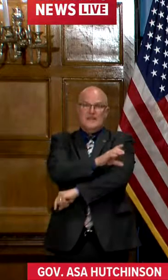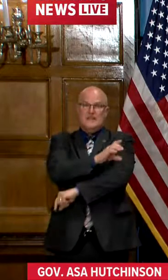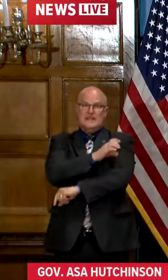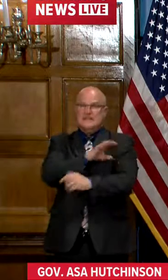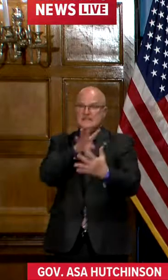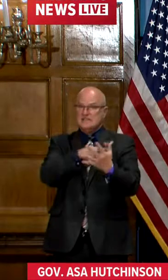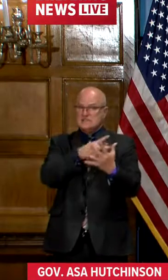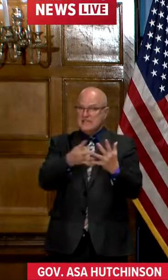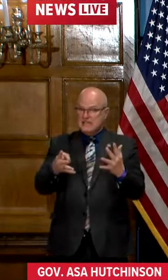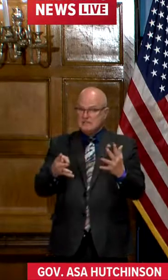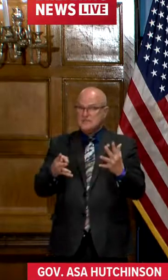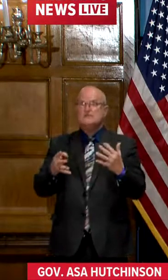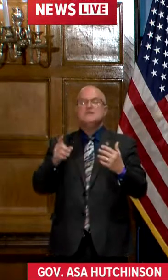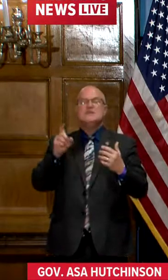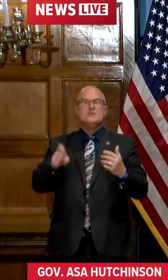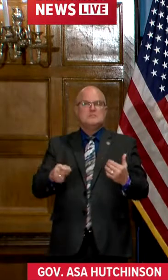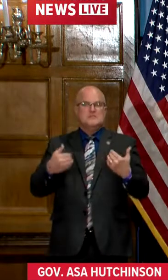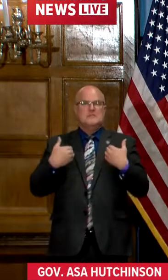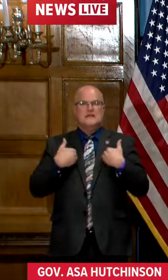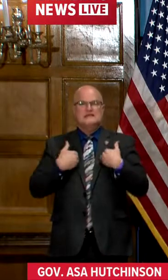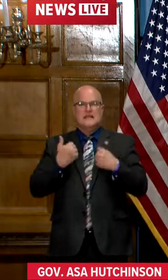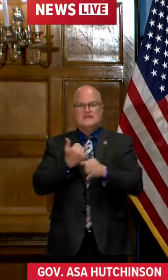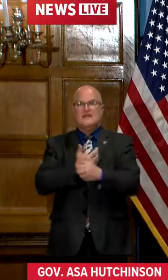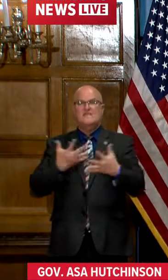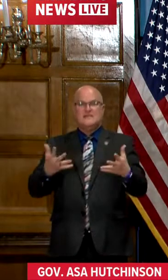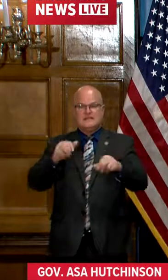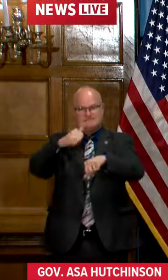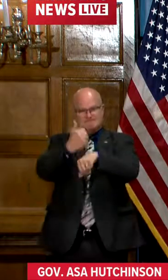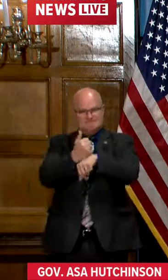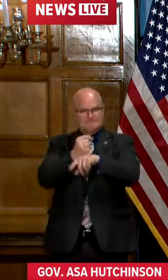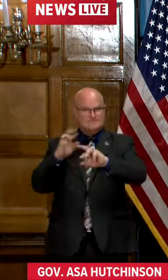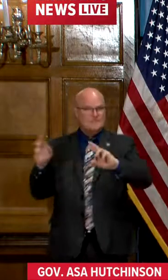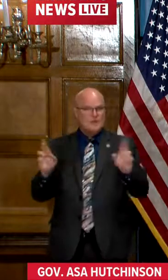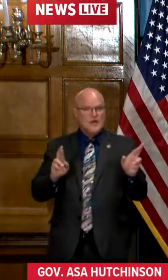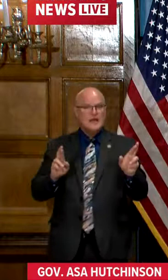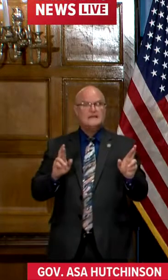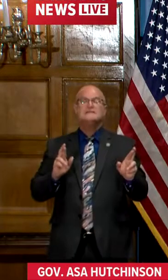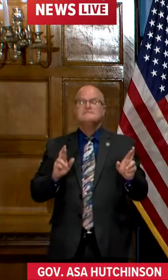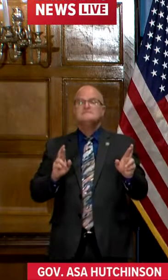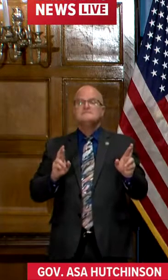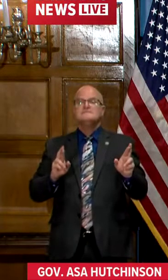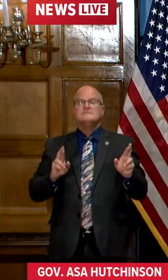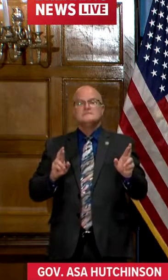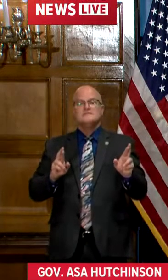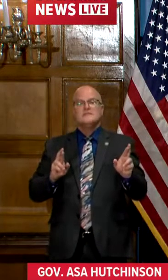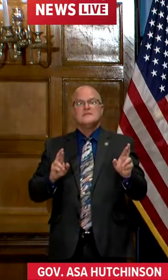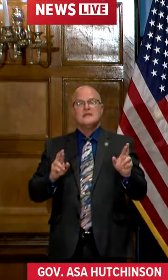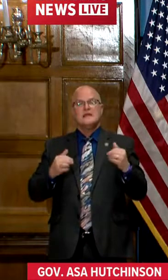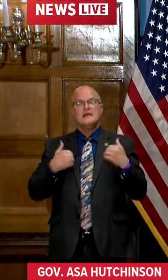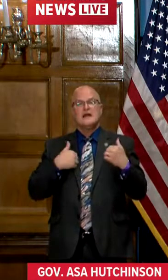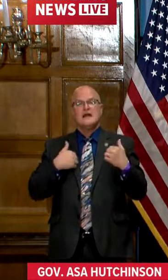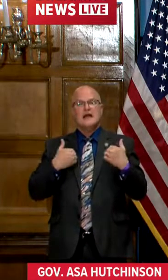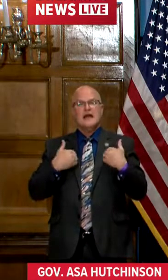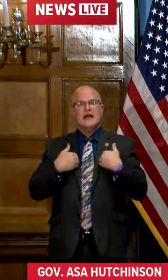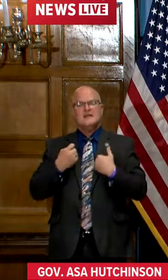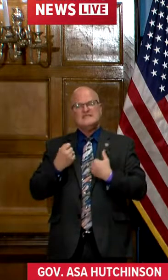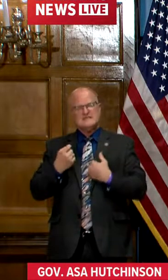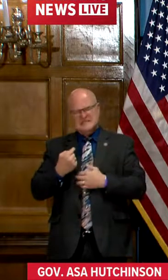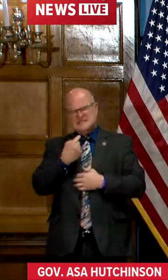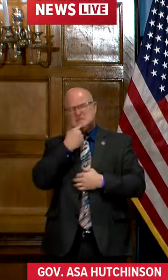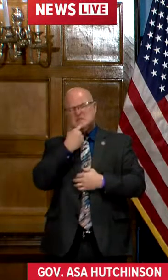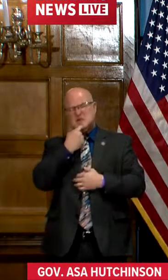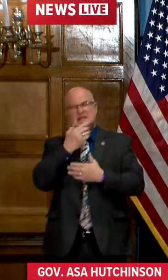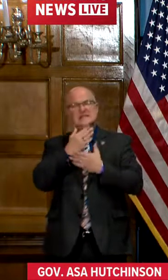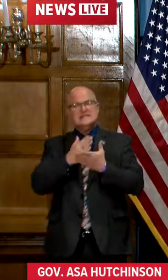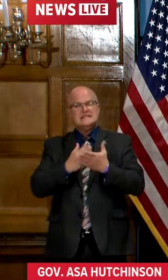scheduled. You have to have everything in place. And I have been a little disappointed